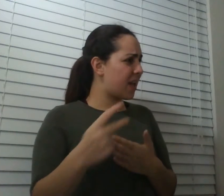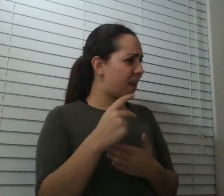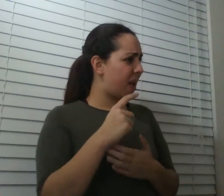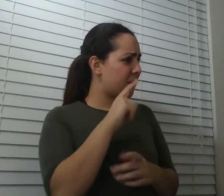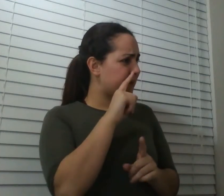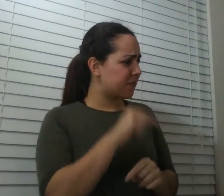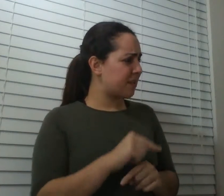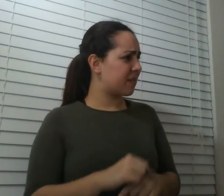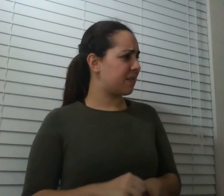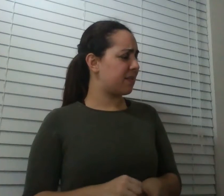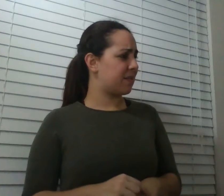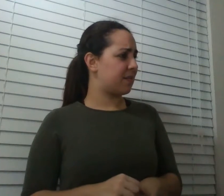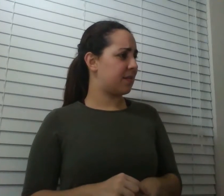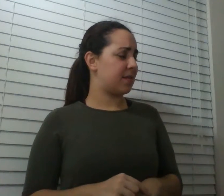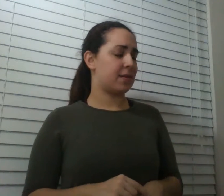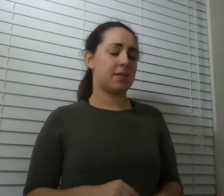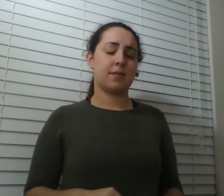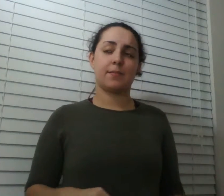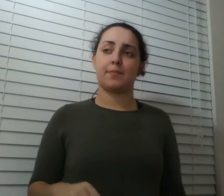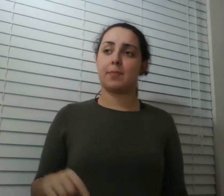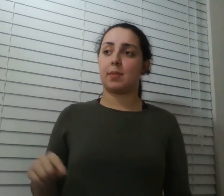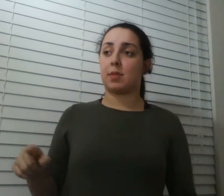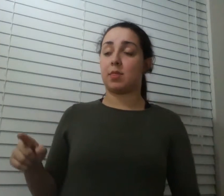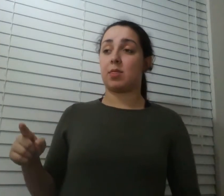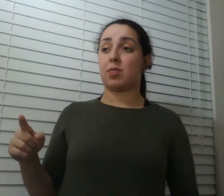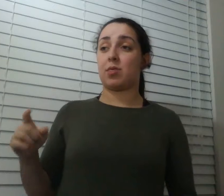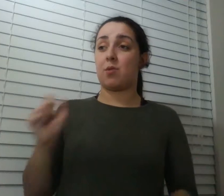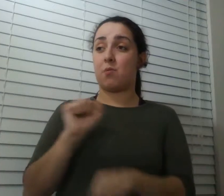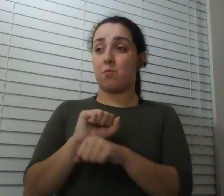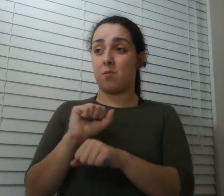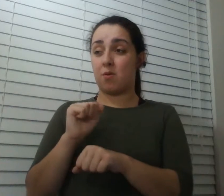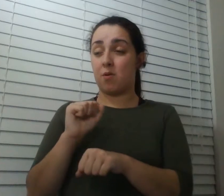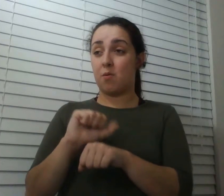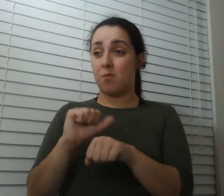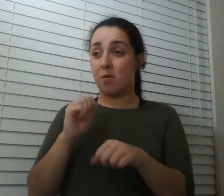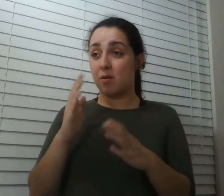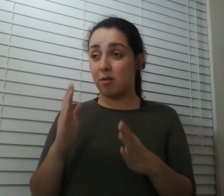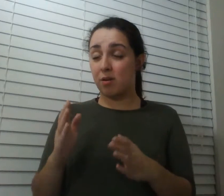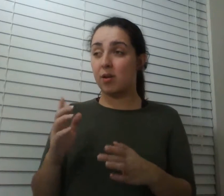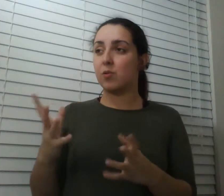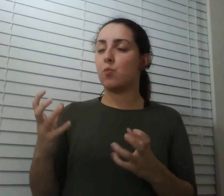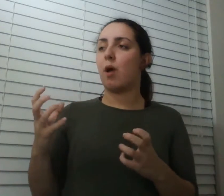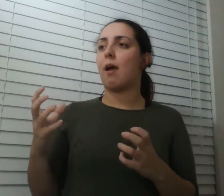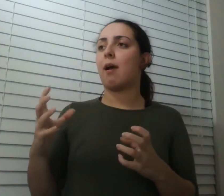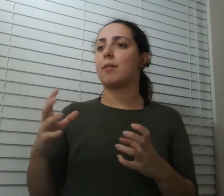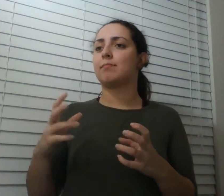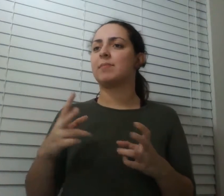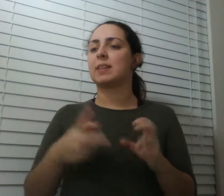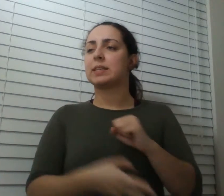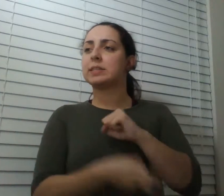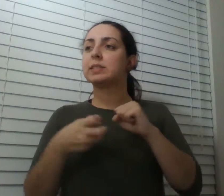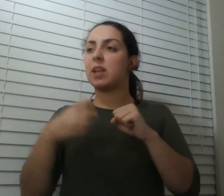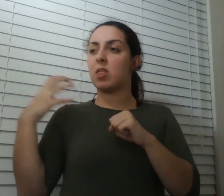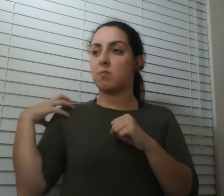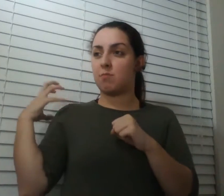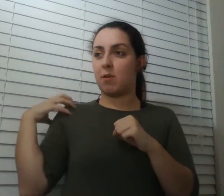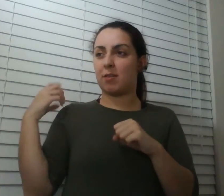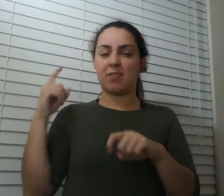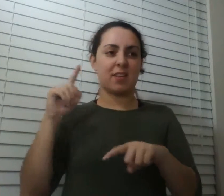so the workers hatch a scheme to kidnap the boss maybe tie him up and put him in a van so they can finally win a game so we can't show up at the game and screw up the